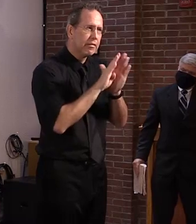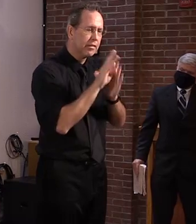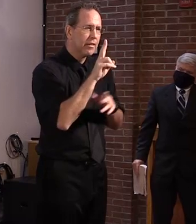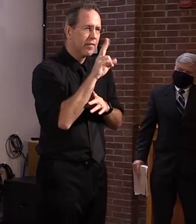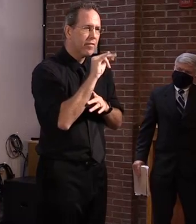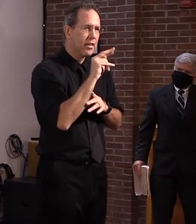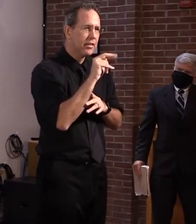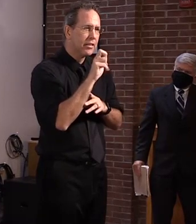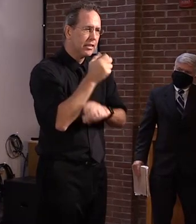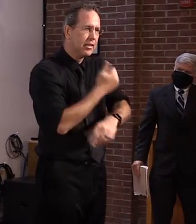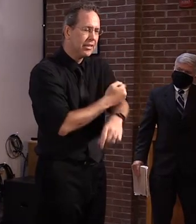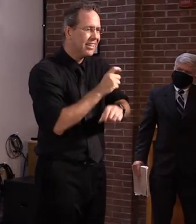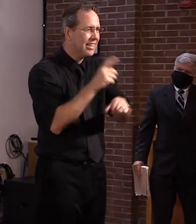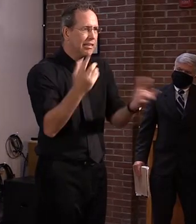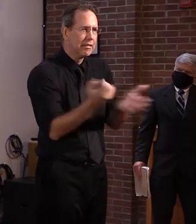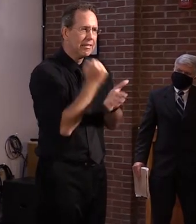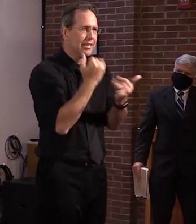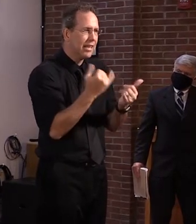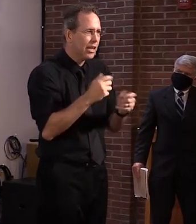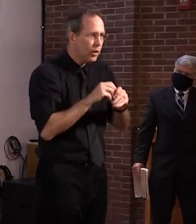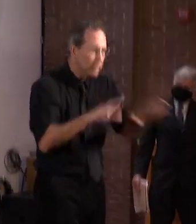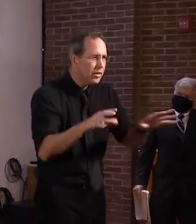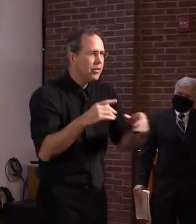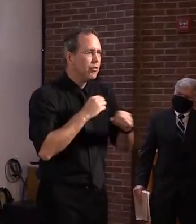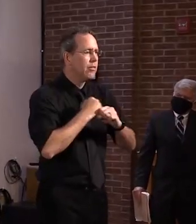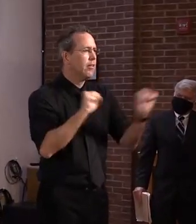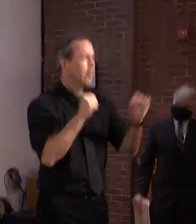Okay. Okay. Okay. you. Commissioner?